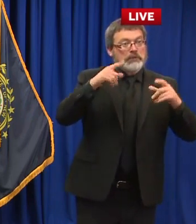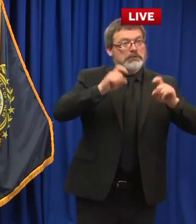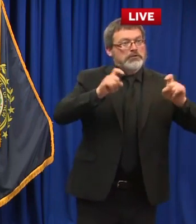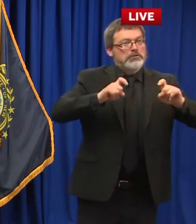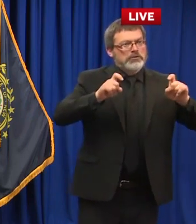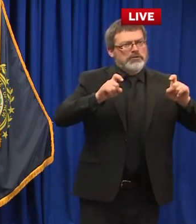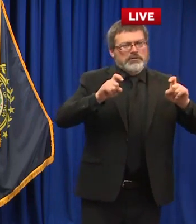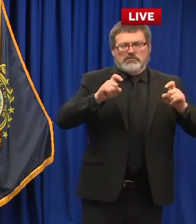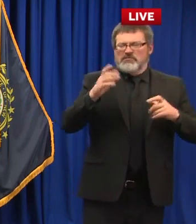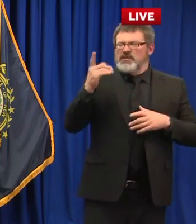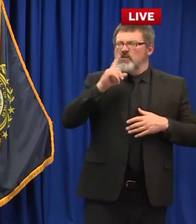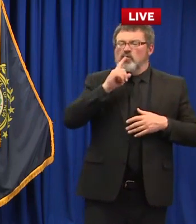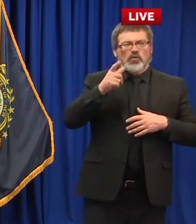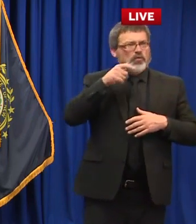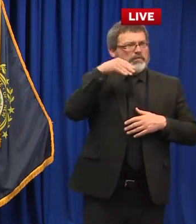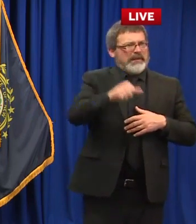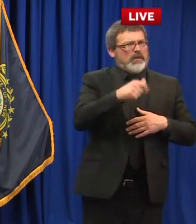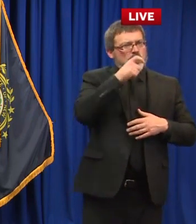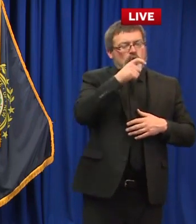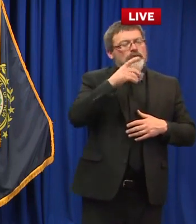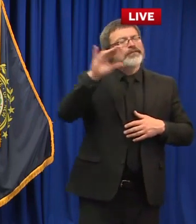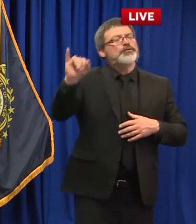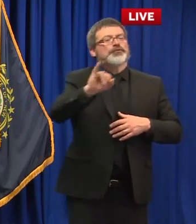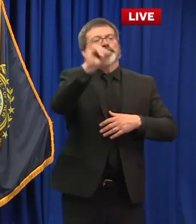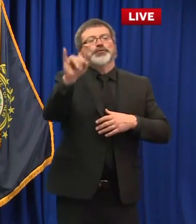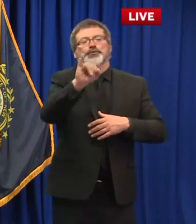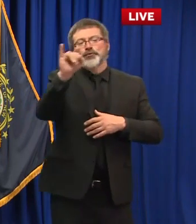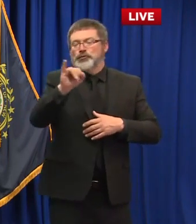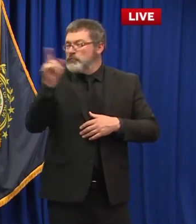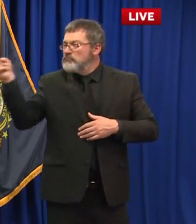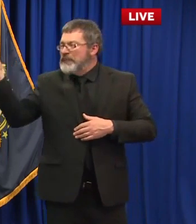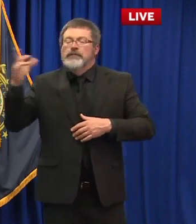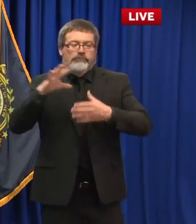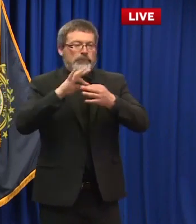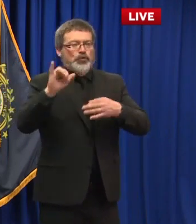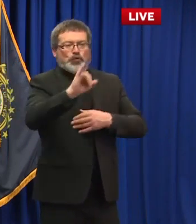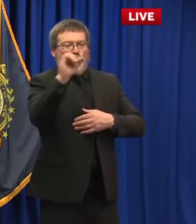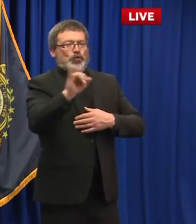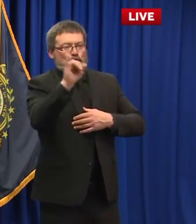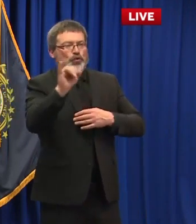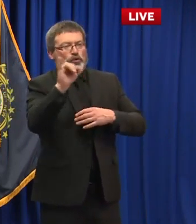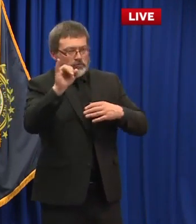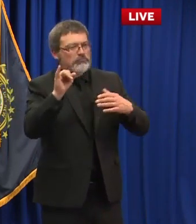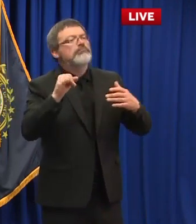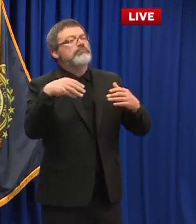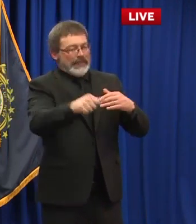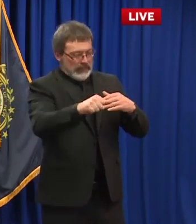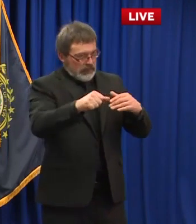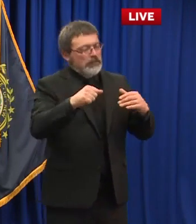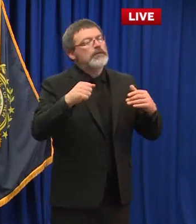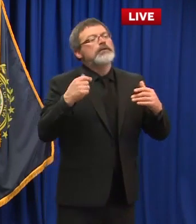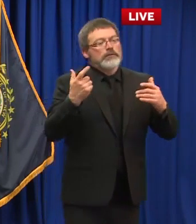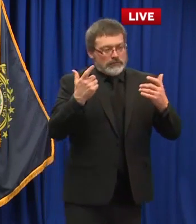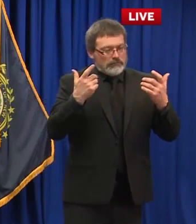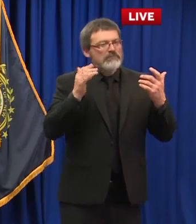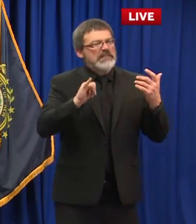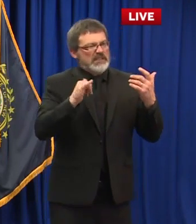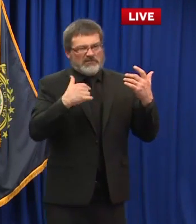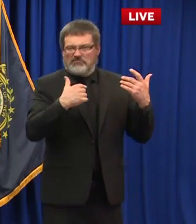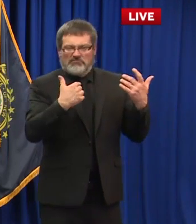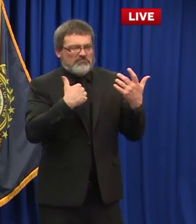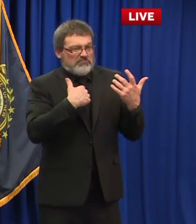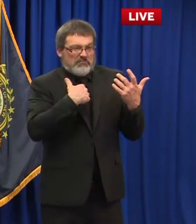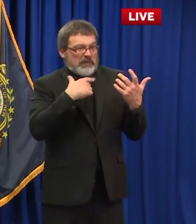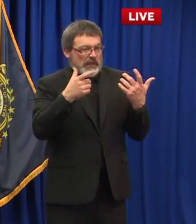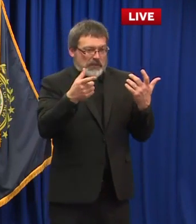previous it kind of goes in line with what we've done already there's no financial barriers if you cannot pay you there's there are methods for the uh that payment to